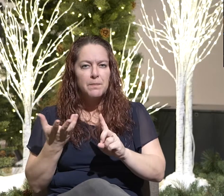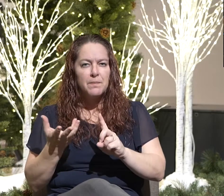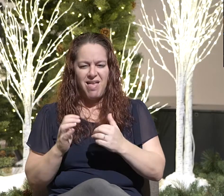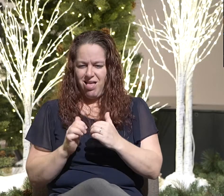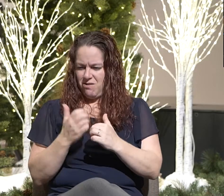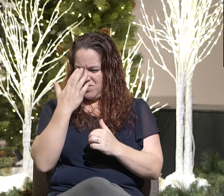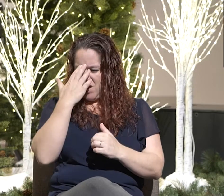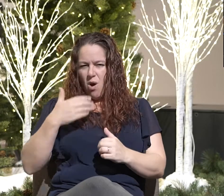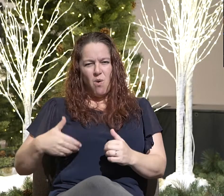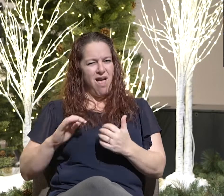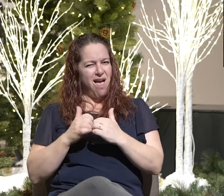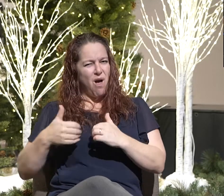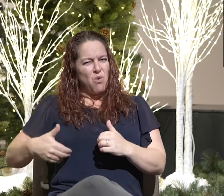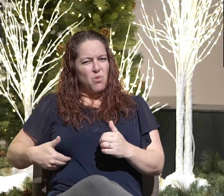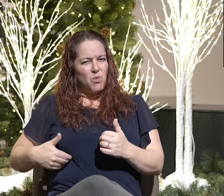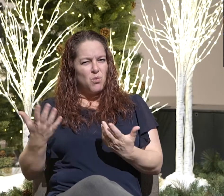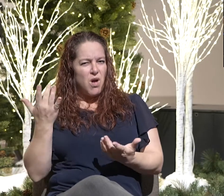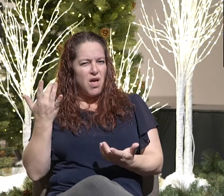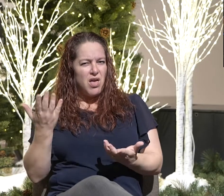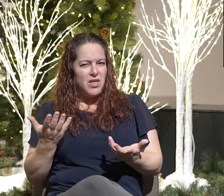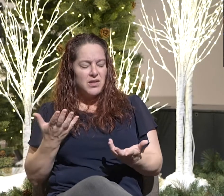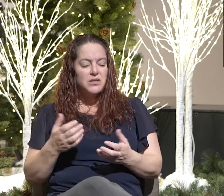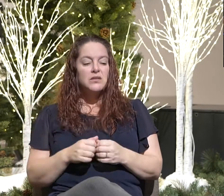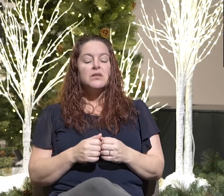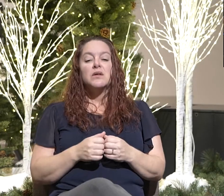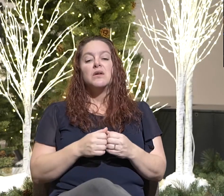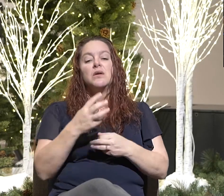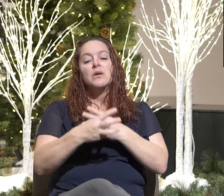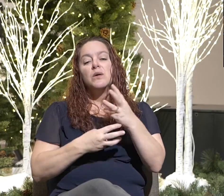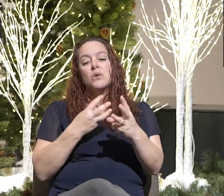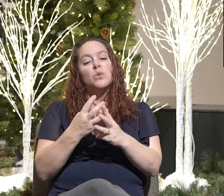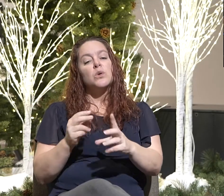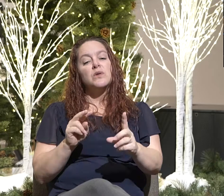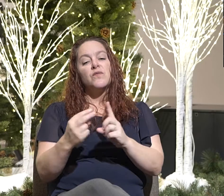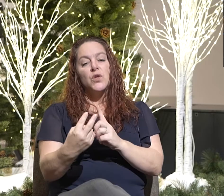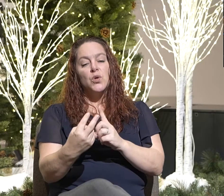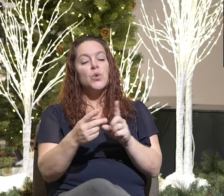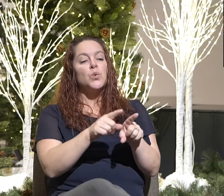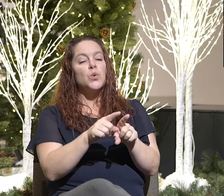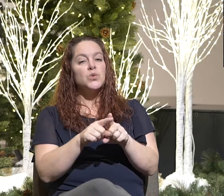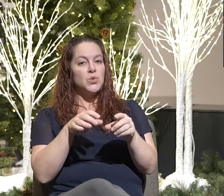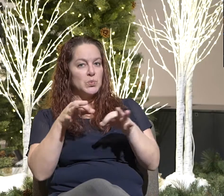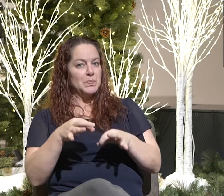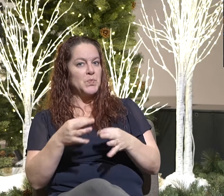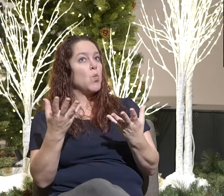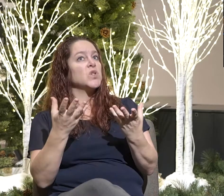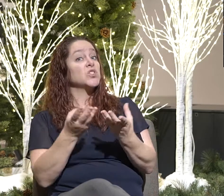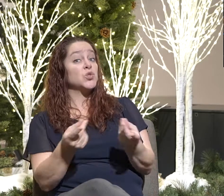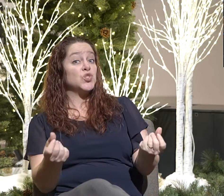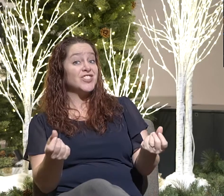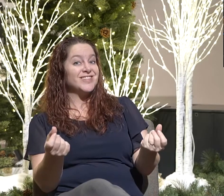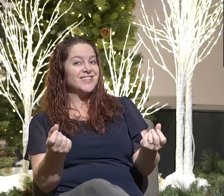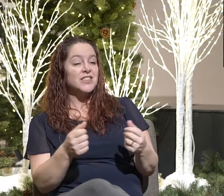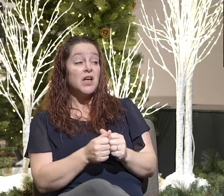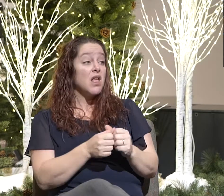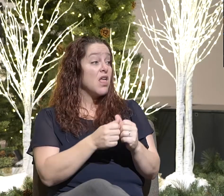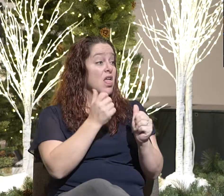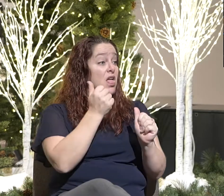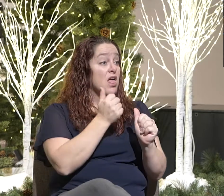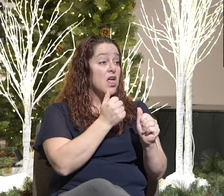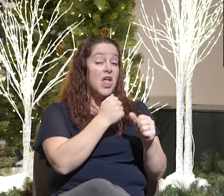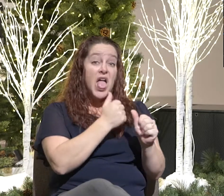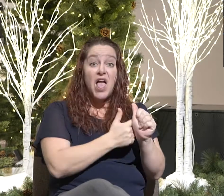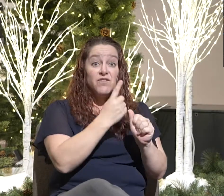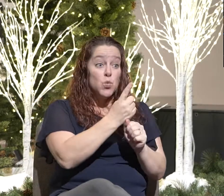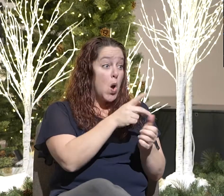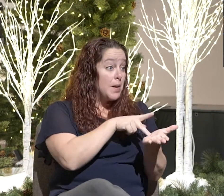What is it? And then your worldview defines what the solution is. Is it, you know, making sure everyone's paid the same